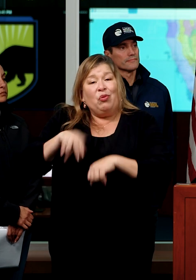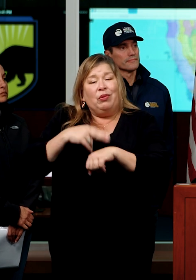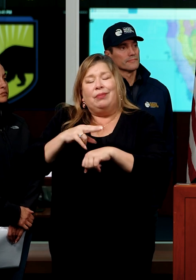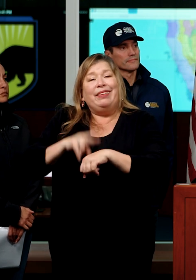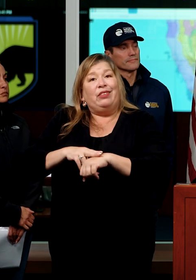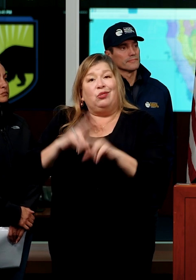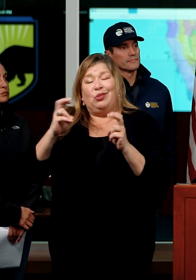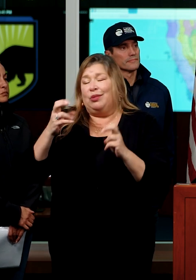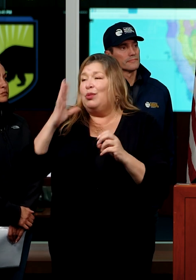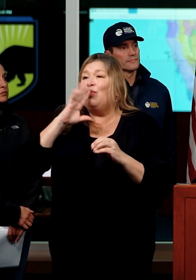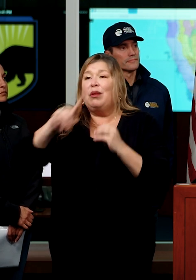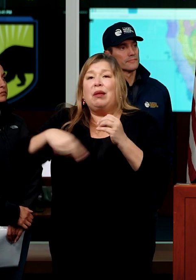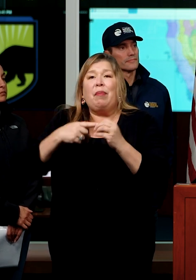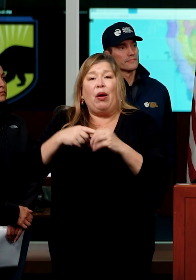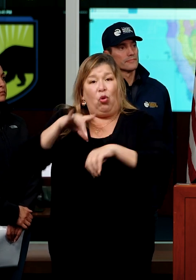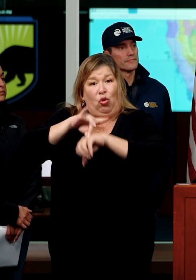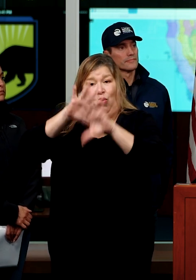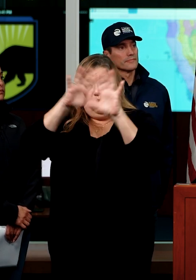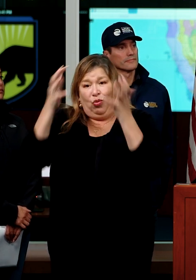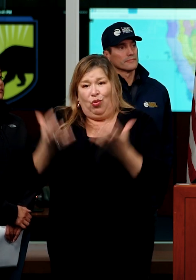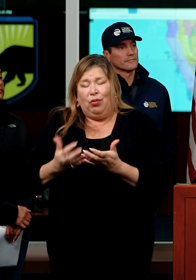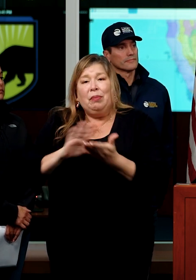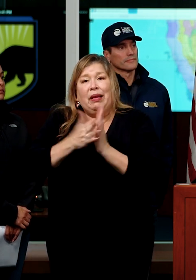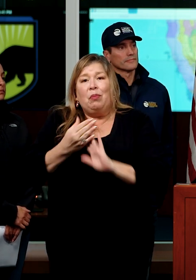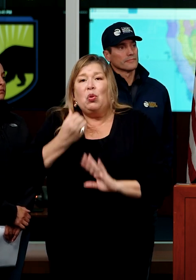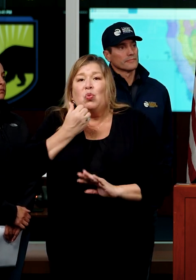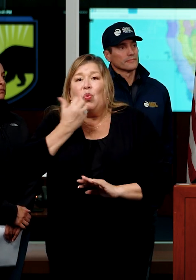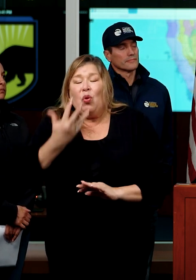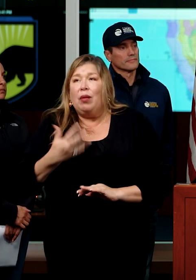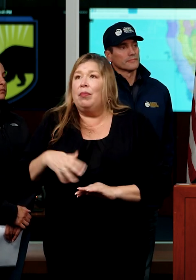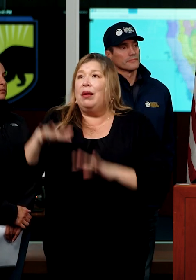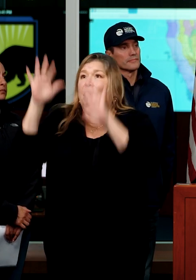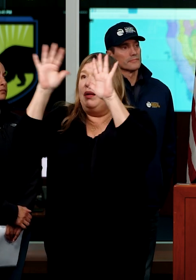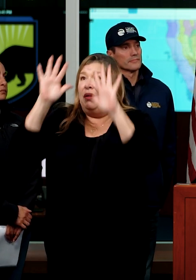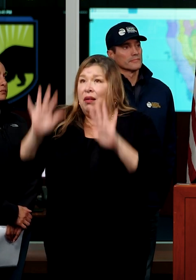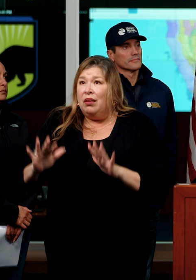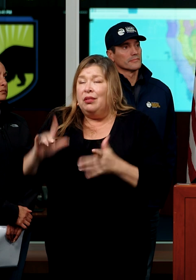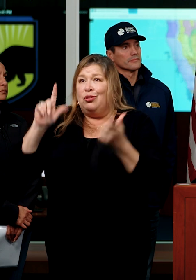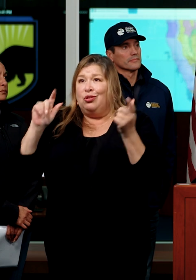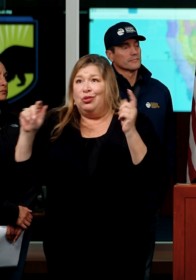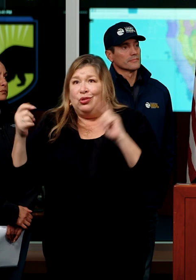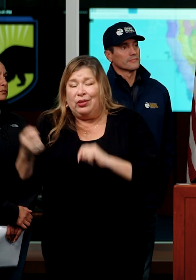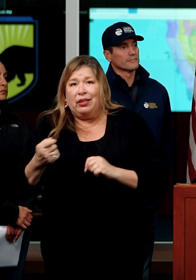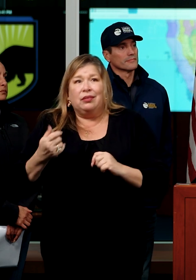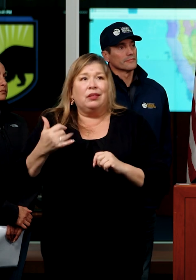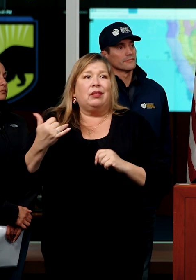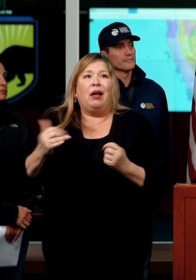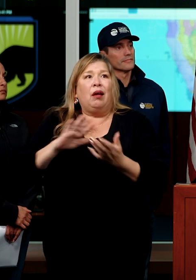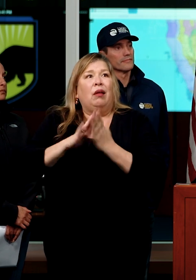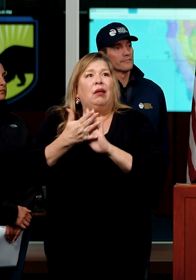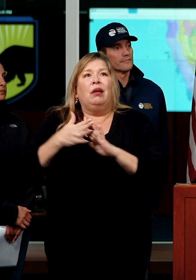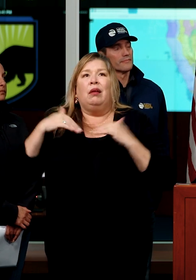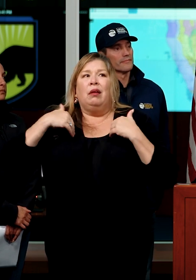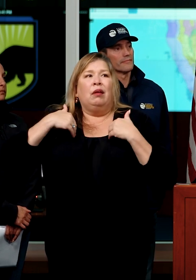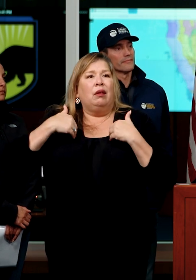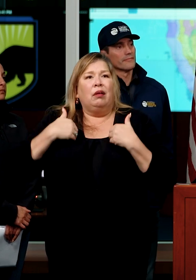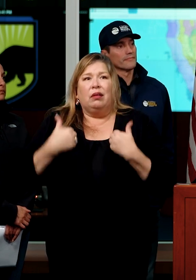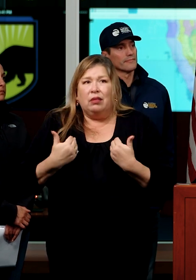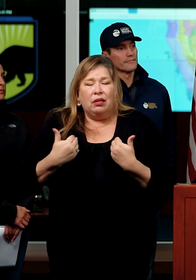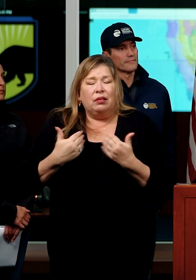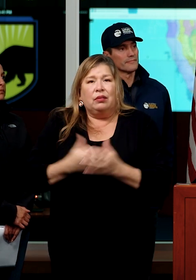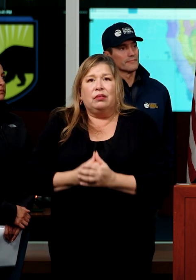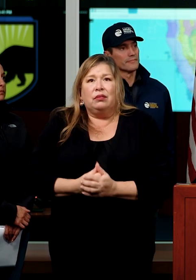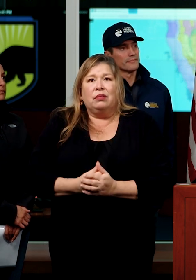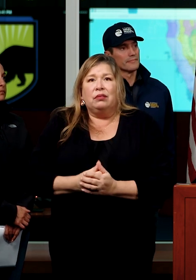warming now as, is, you climate change to global weirding. Uh, you know, just, you know, hots. I've said it a hundred